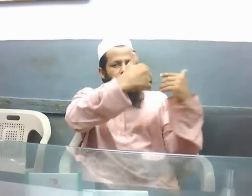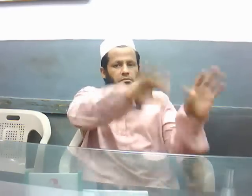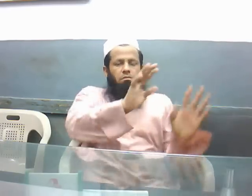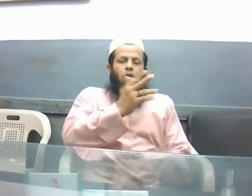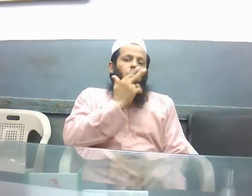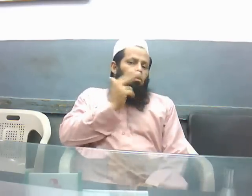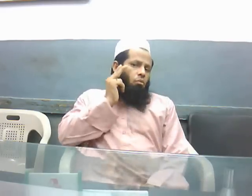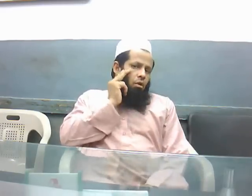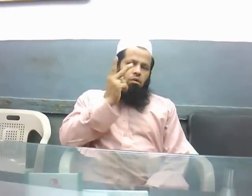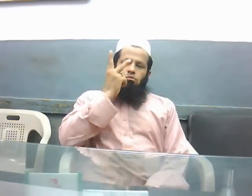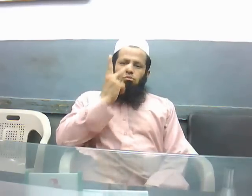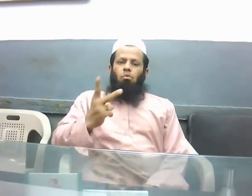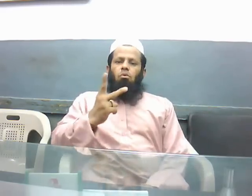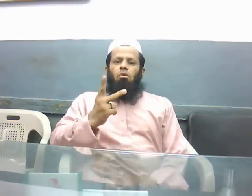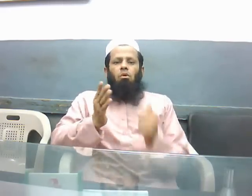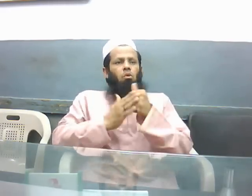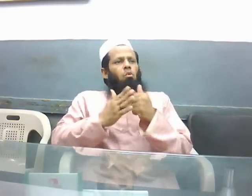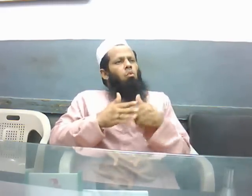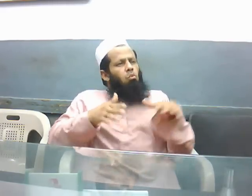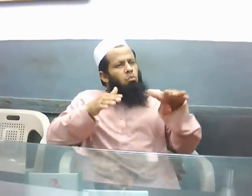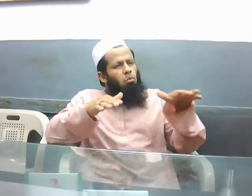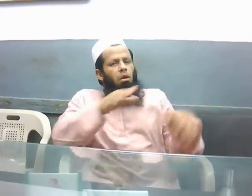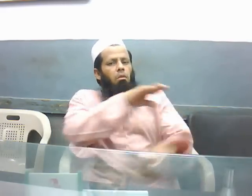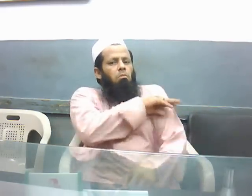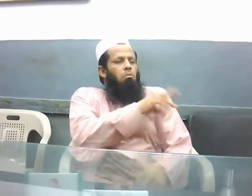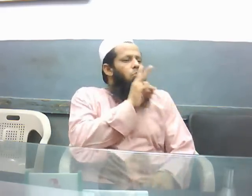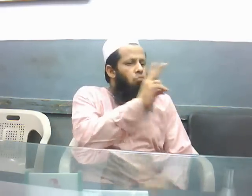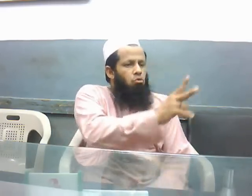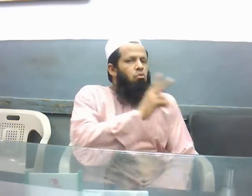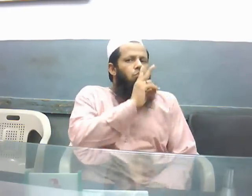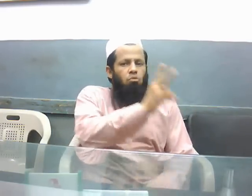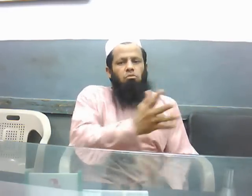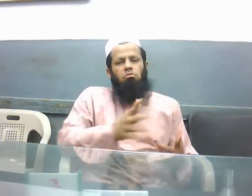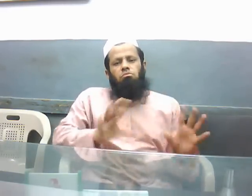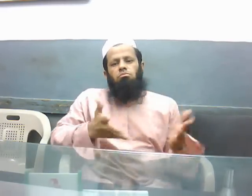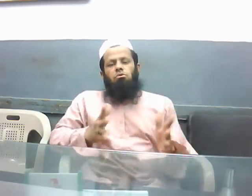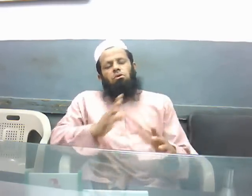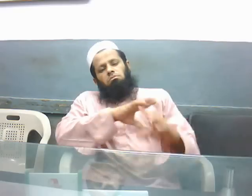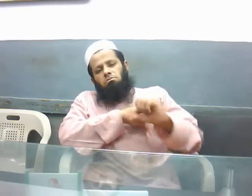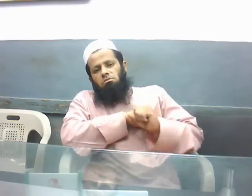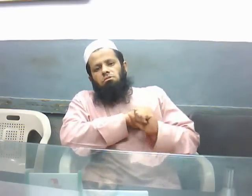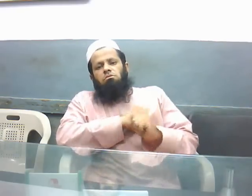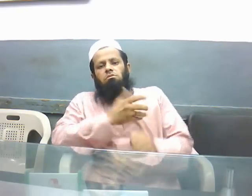himself, he can work into a machine. But unfortunately, they have shown that